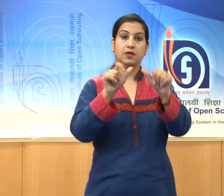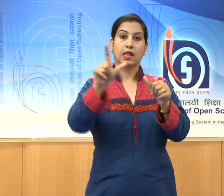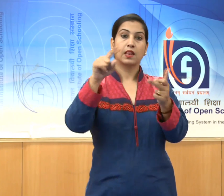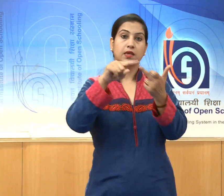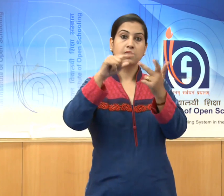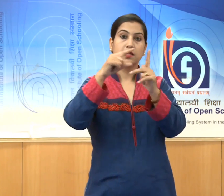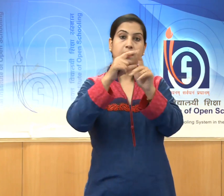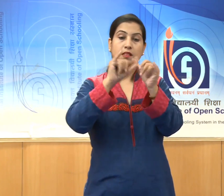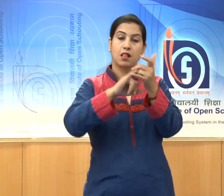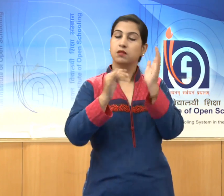Aryabhat,